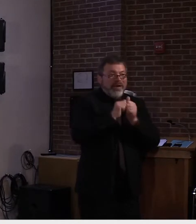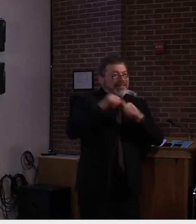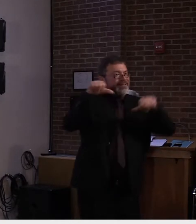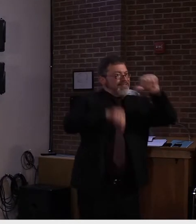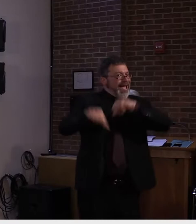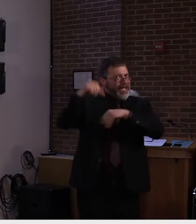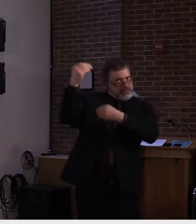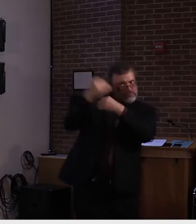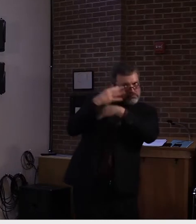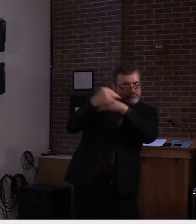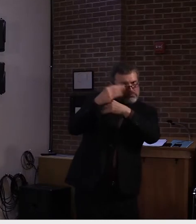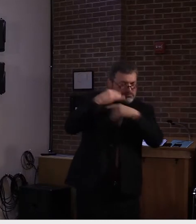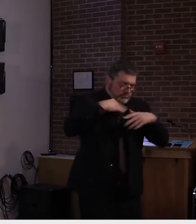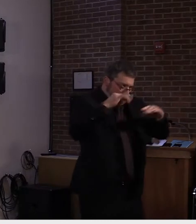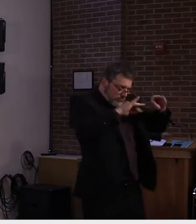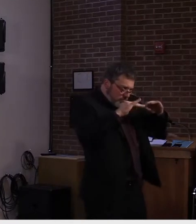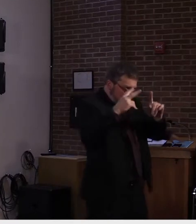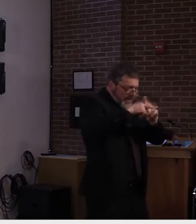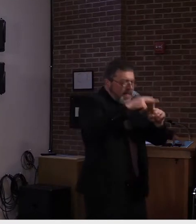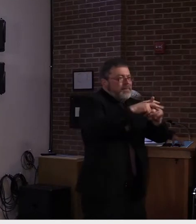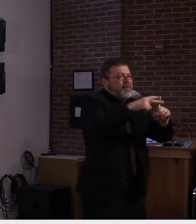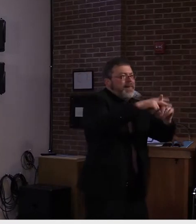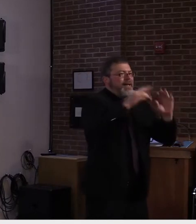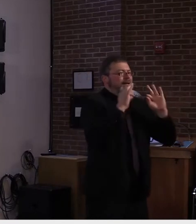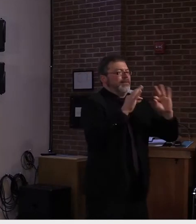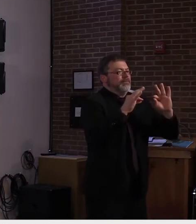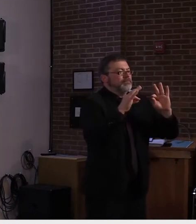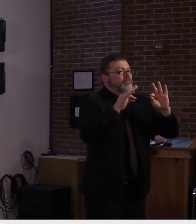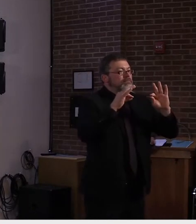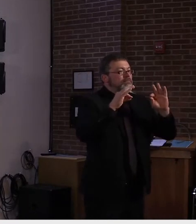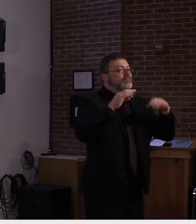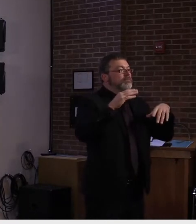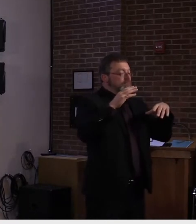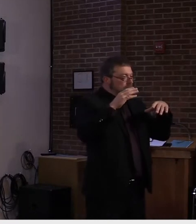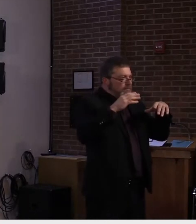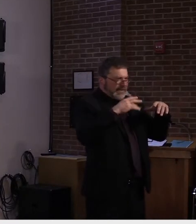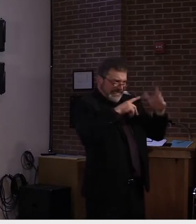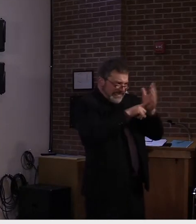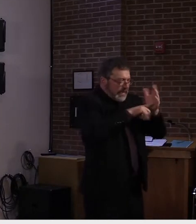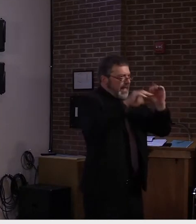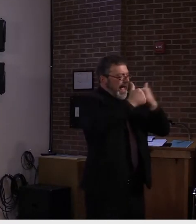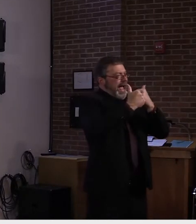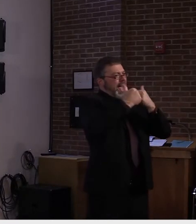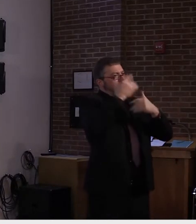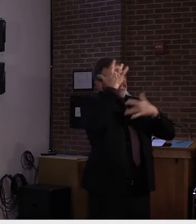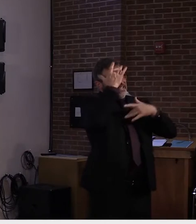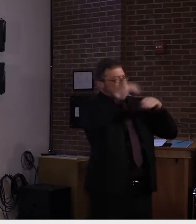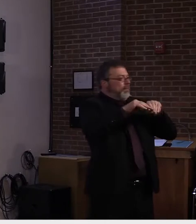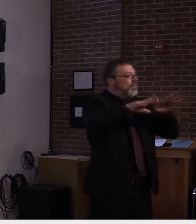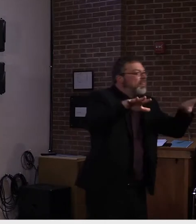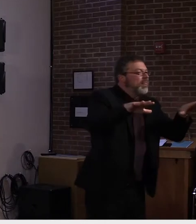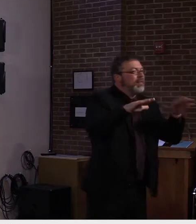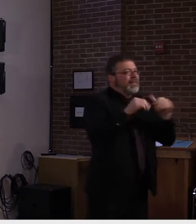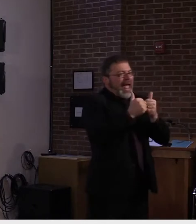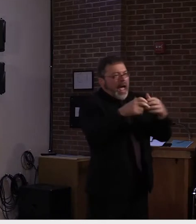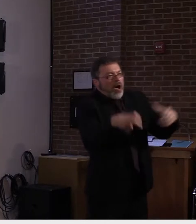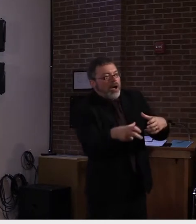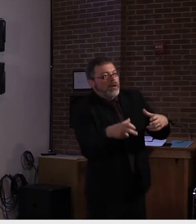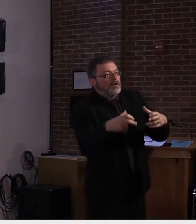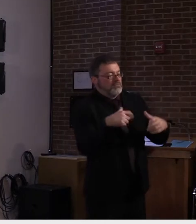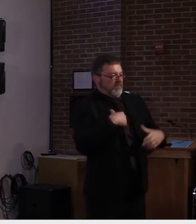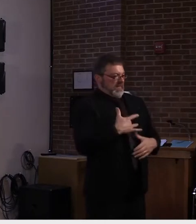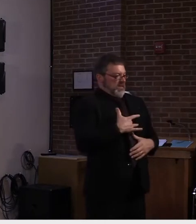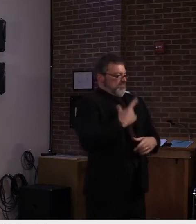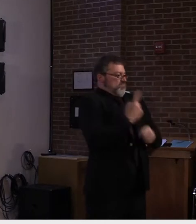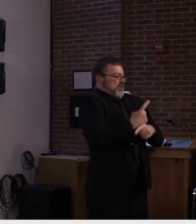disease experts, administrators, school districts, and public health experts. Of course we know